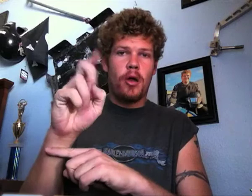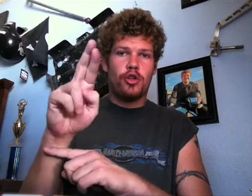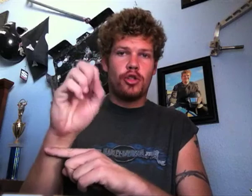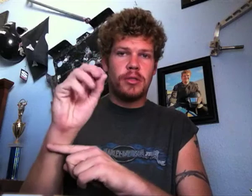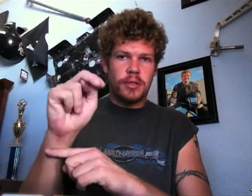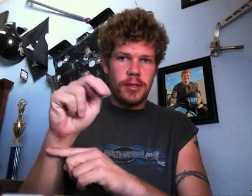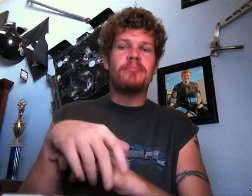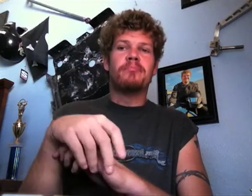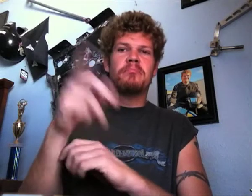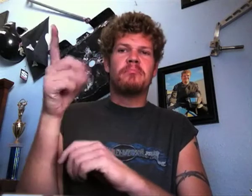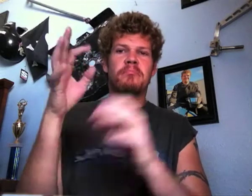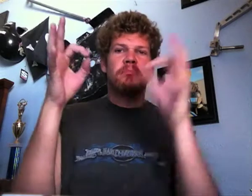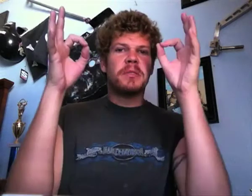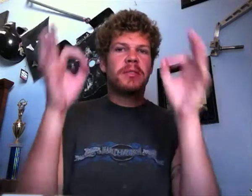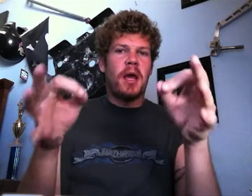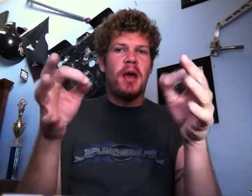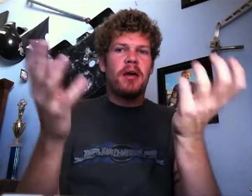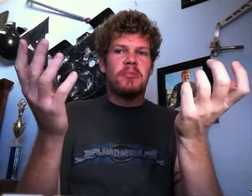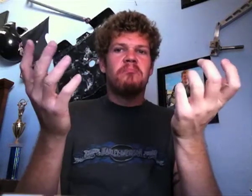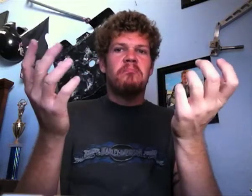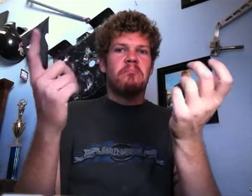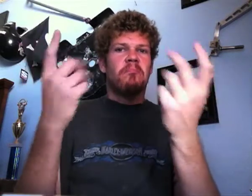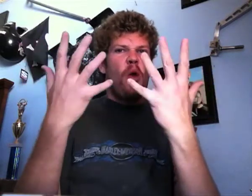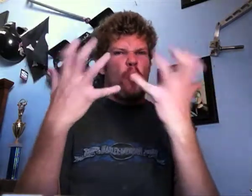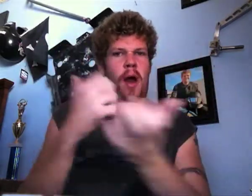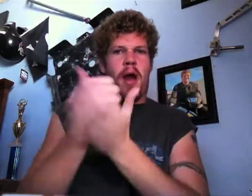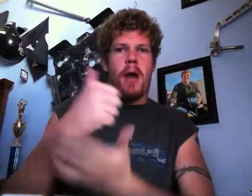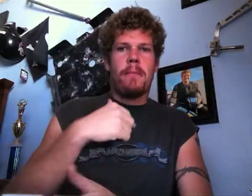It's big,-heavy a meal. I'm going eat I have to eat it. I'm a hungry, so I eat it. I'm to eat it. I don't want to